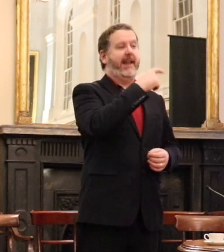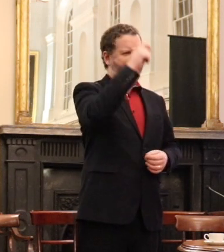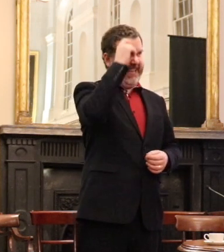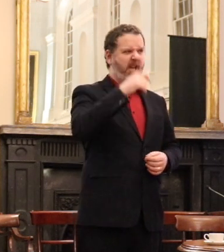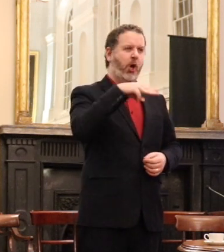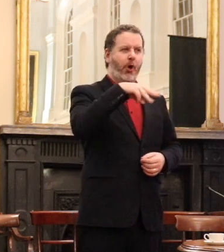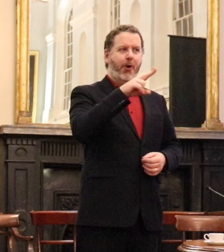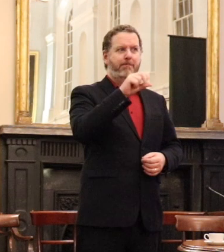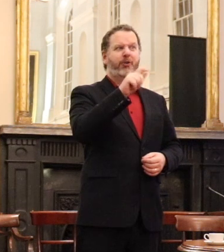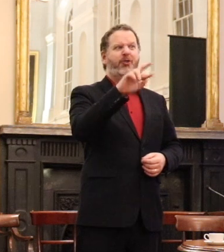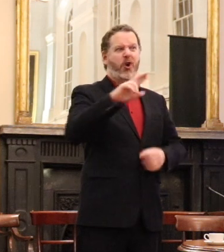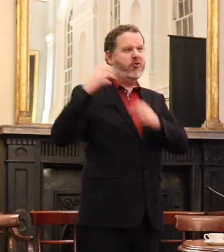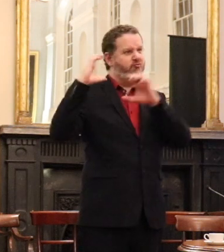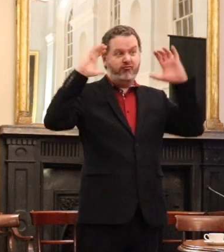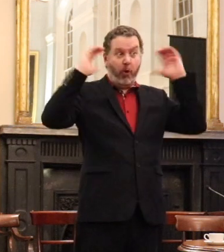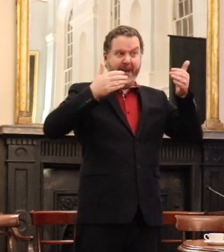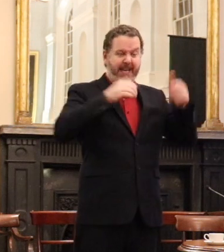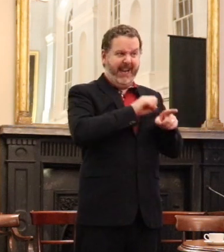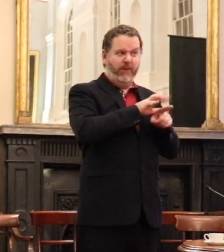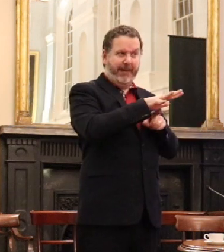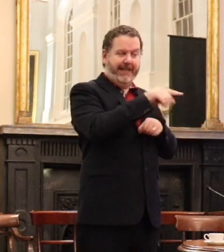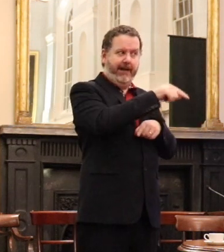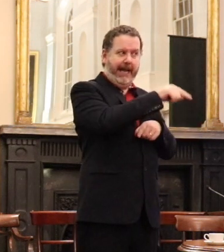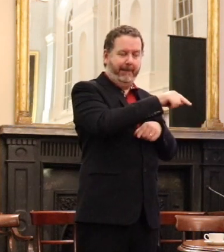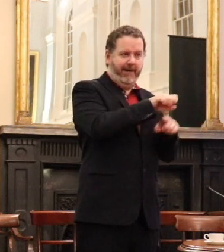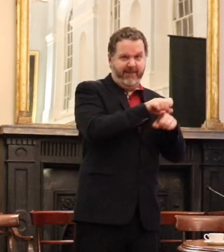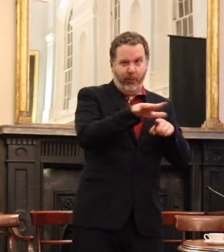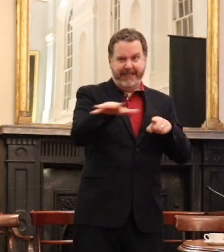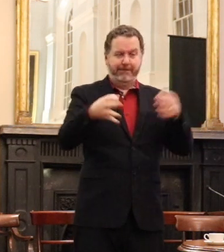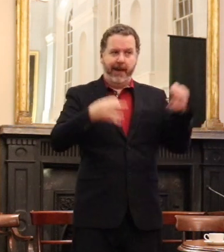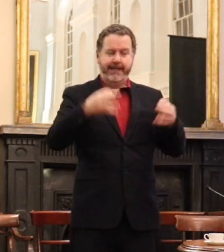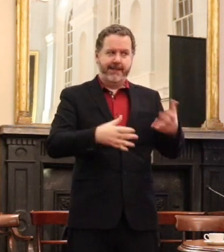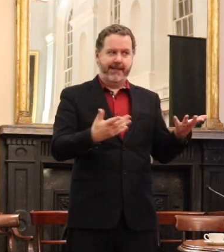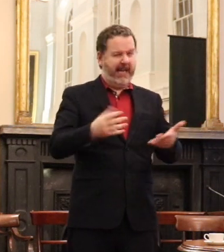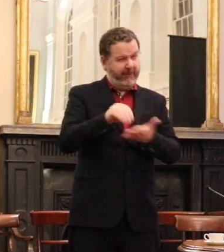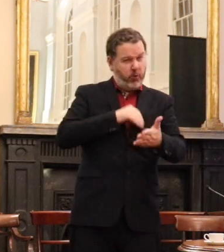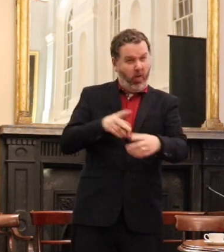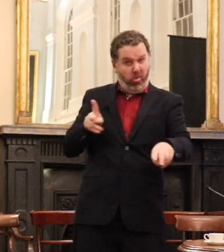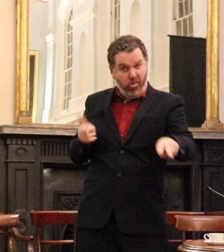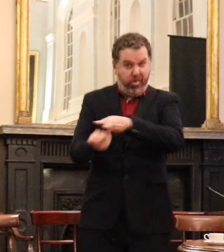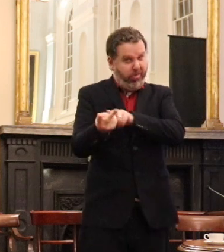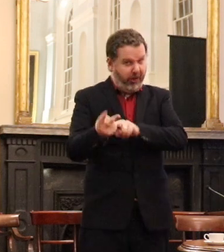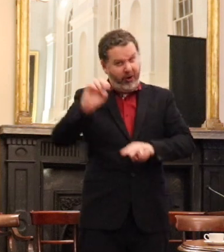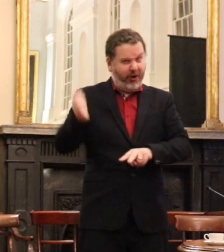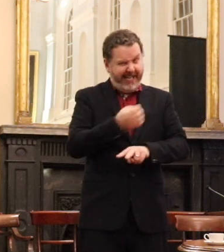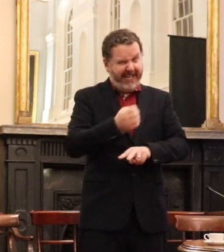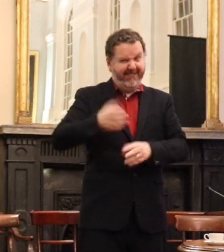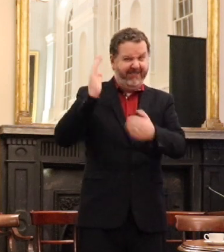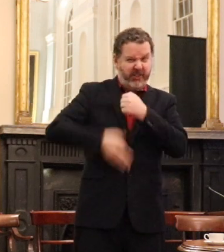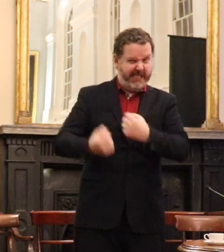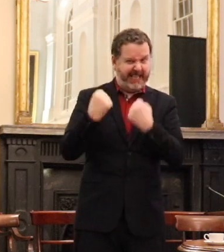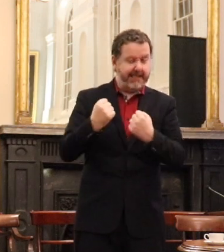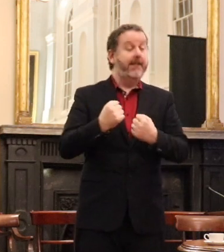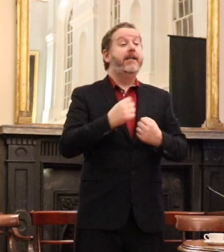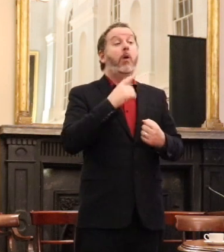being introduced to take into the political arena but her answer was just a very firm grasp of the separation paths